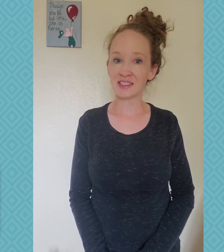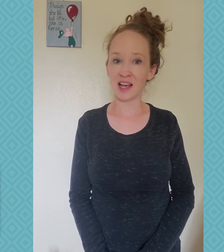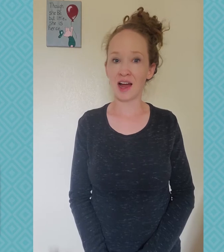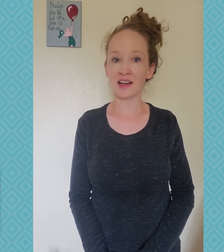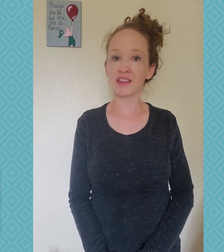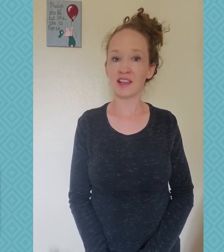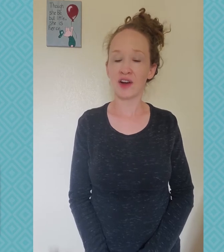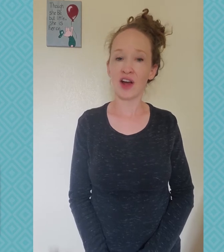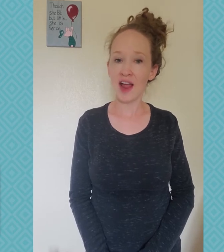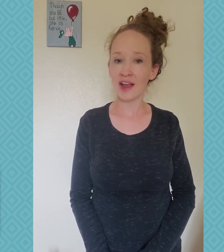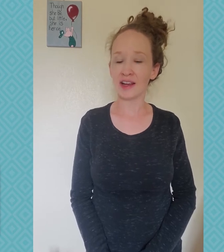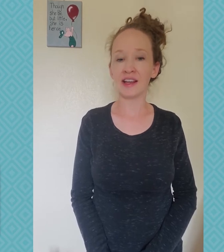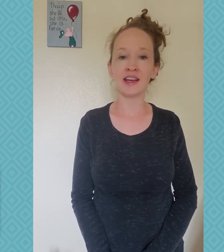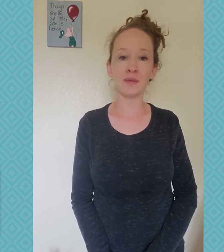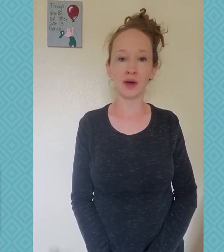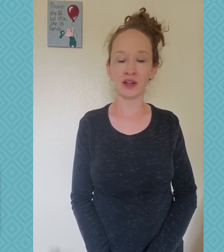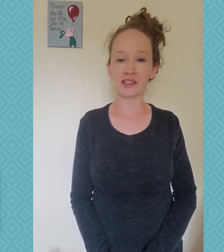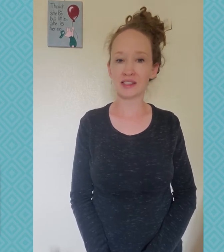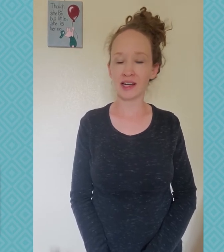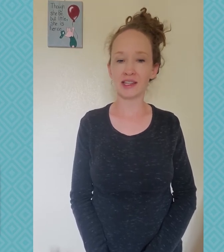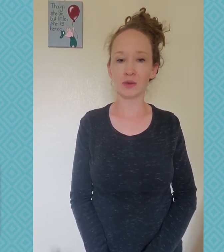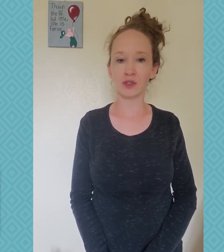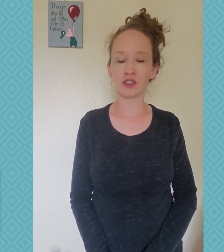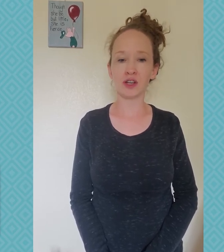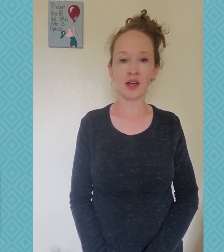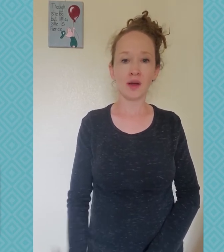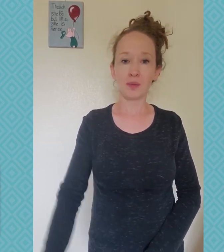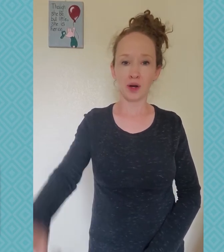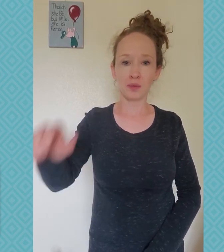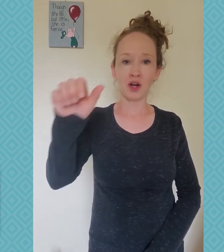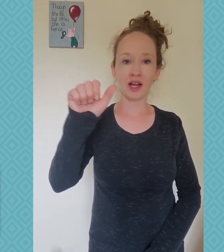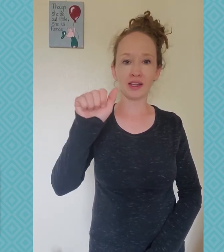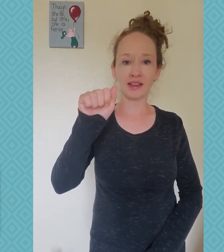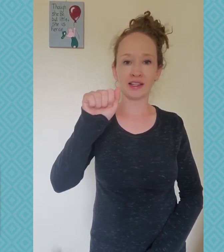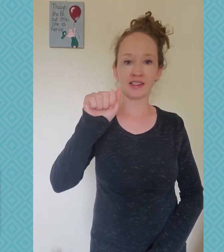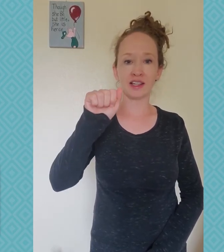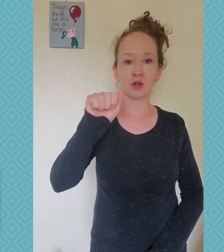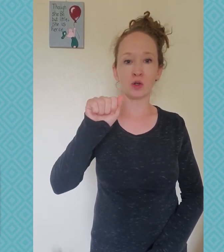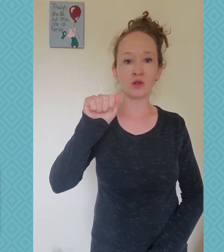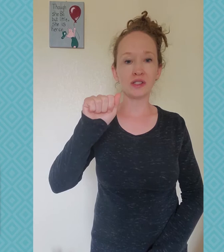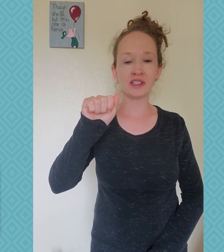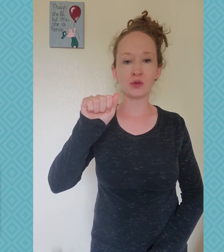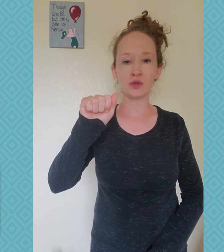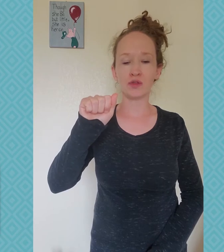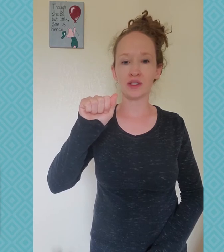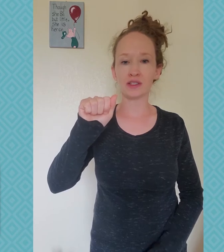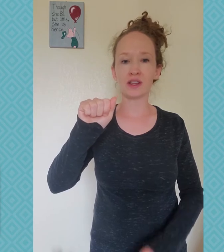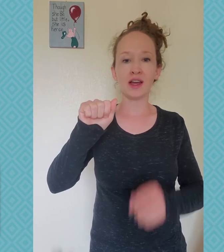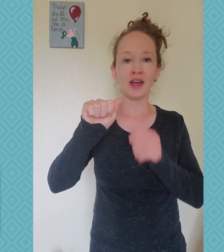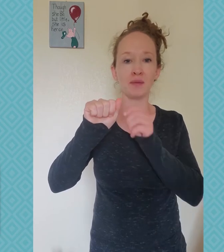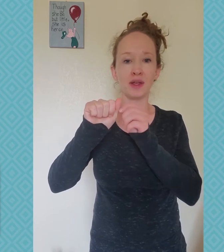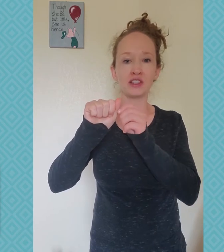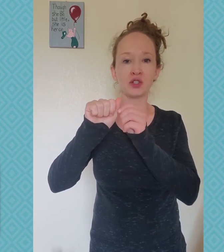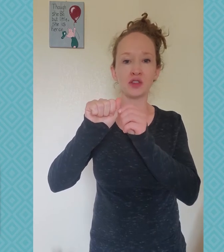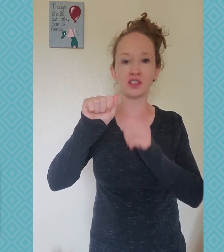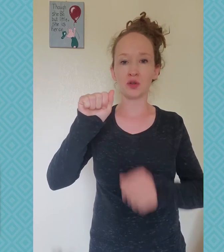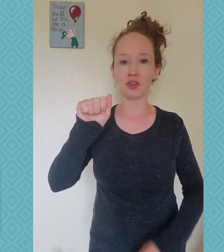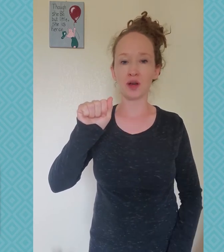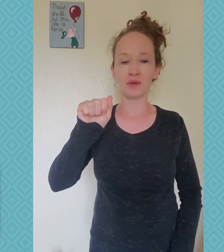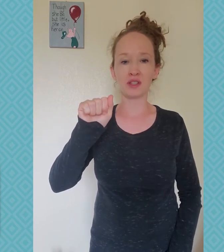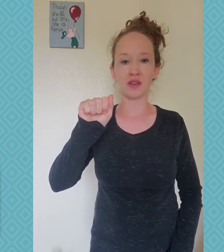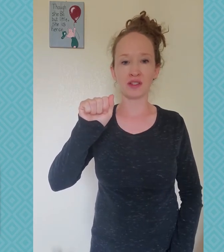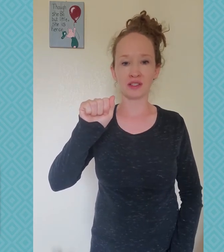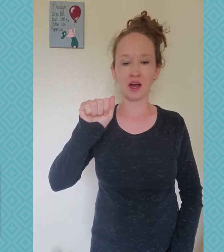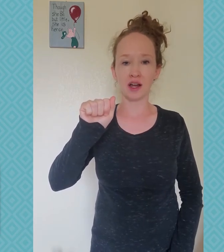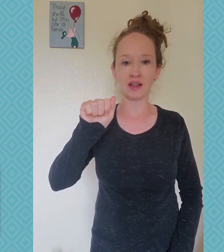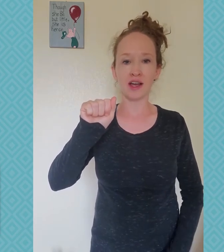Let's sign the letter A in American Sign Language. Put up your hand like this and close it into a fist. Make sure that your